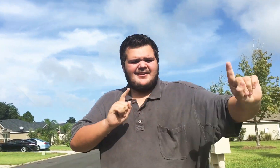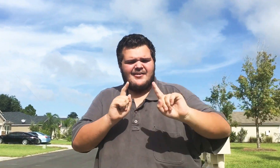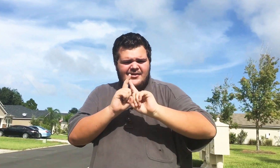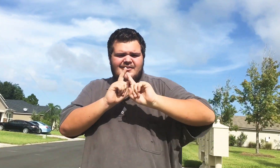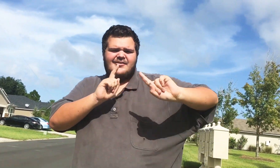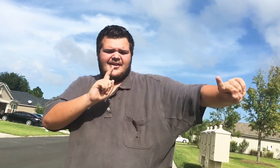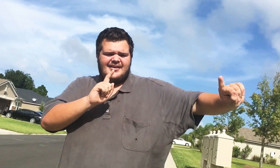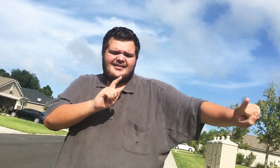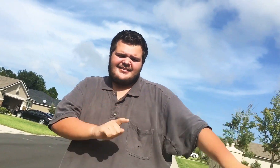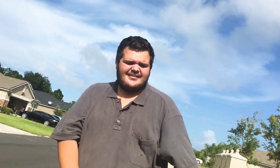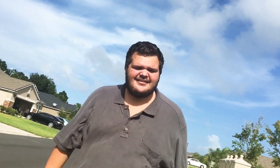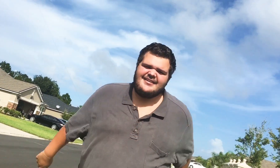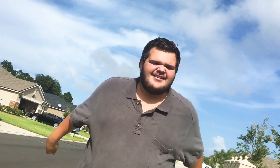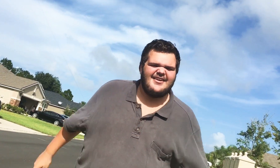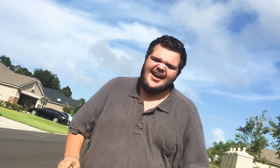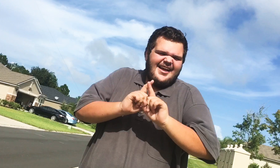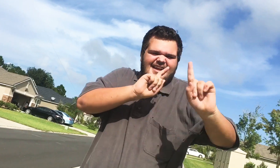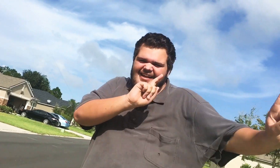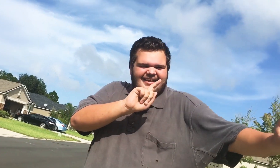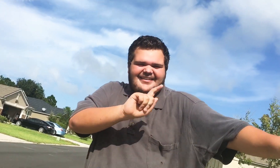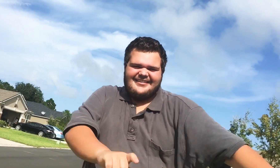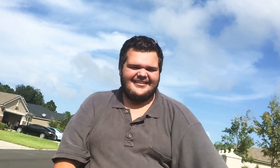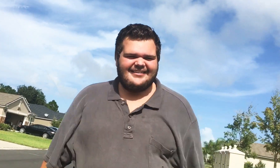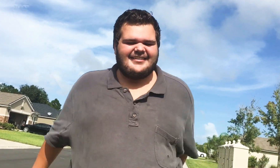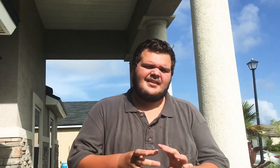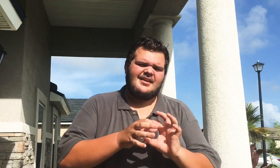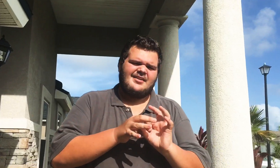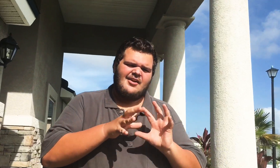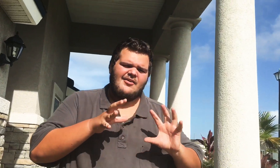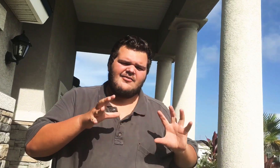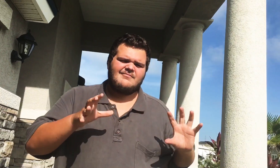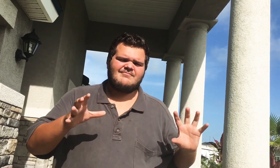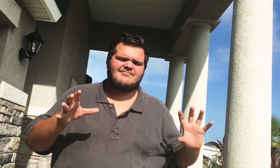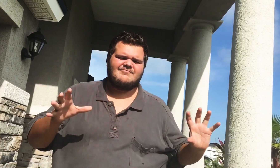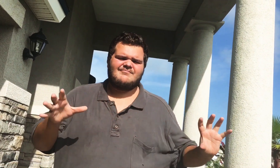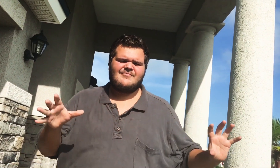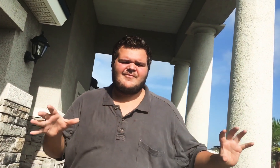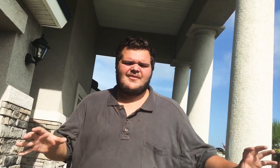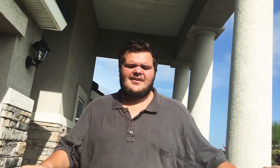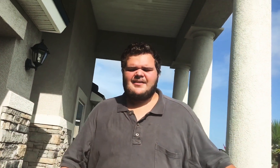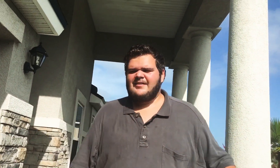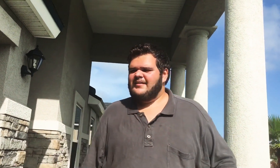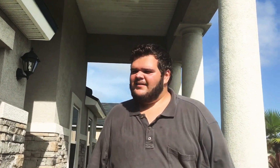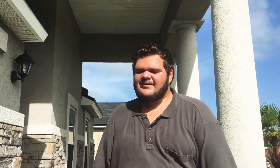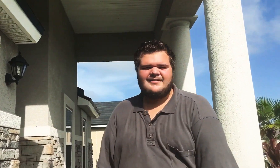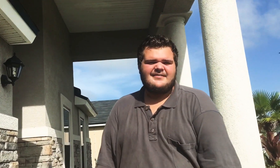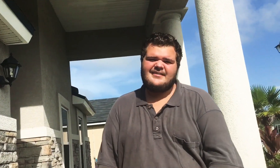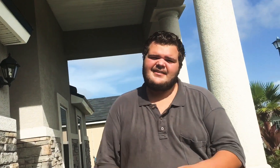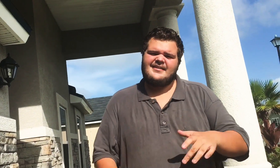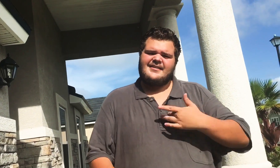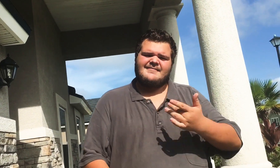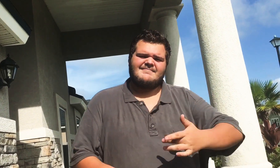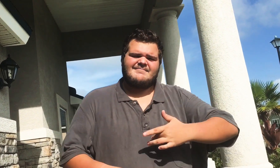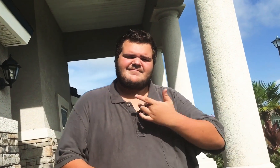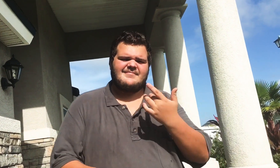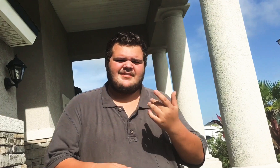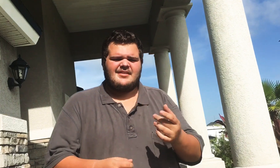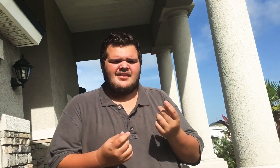run away, run away Let go I got a feeling that it's time to let go